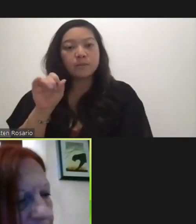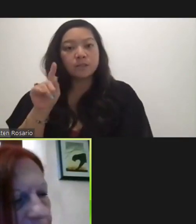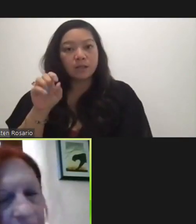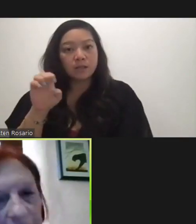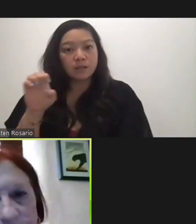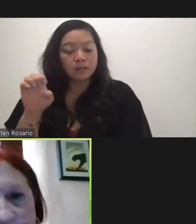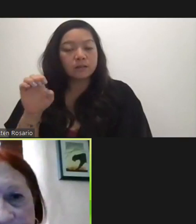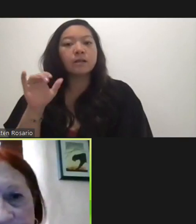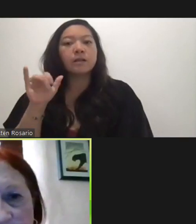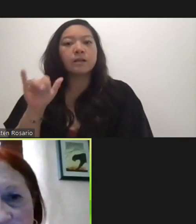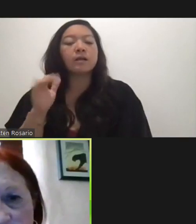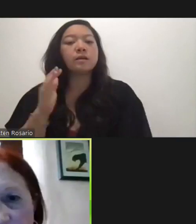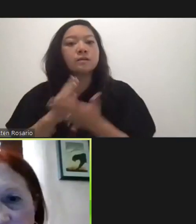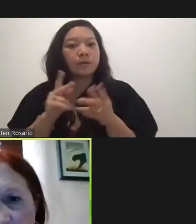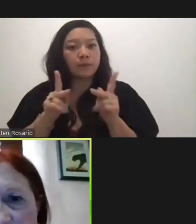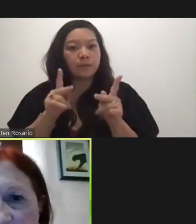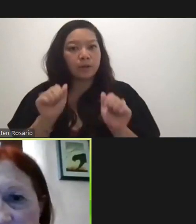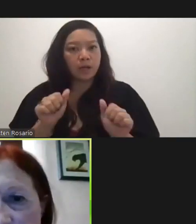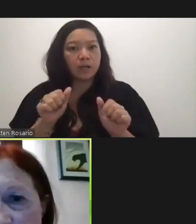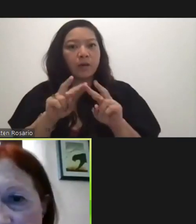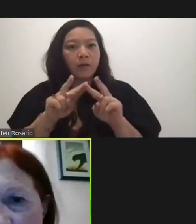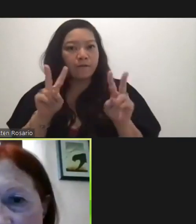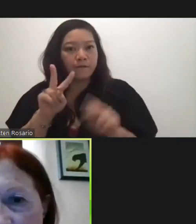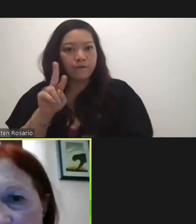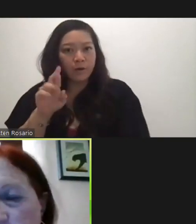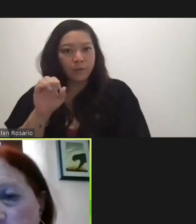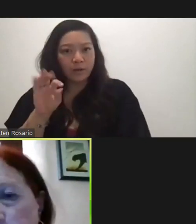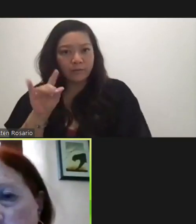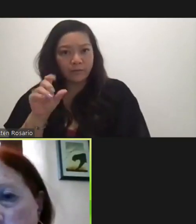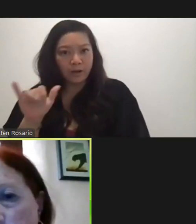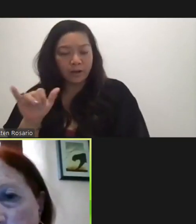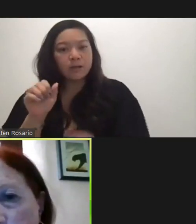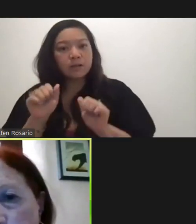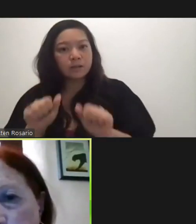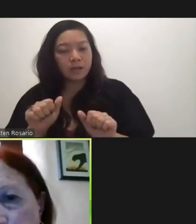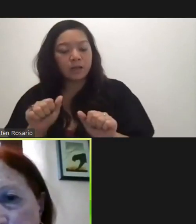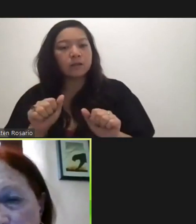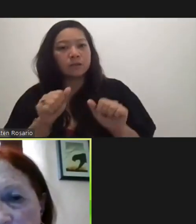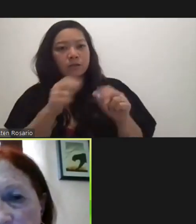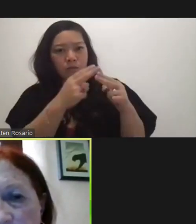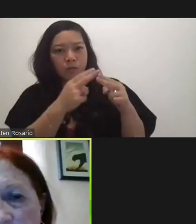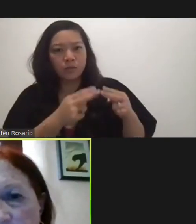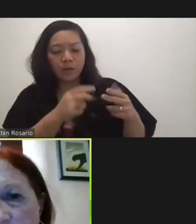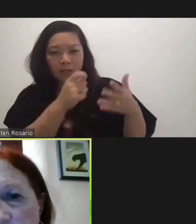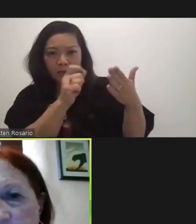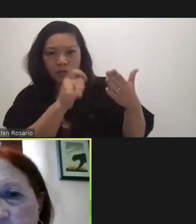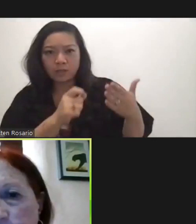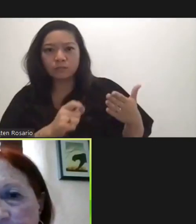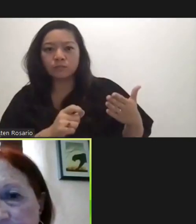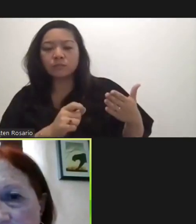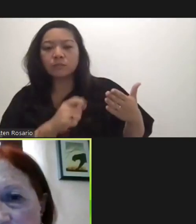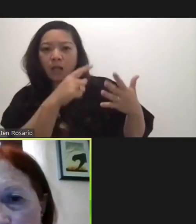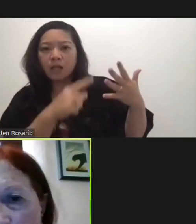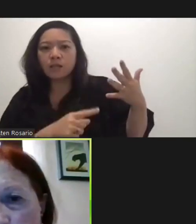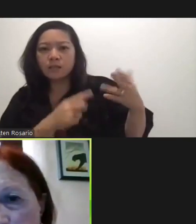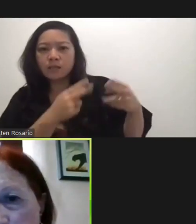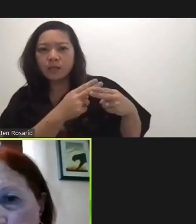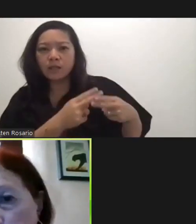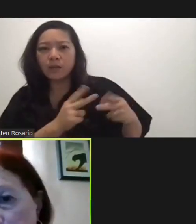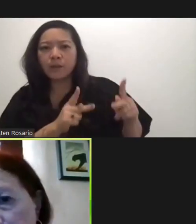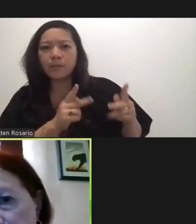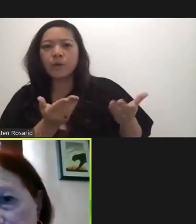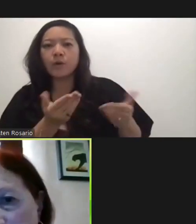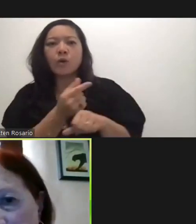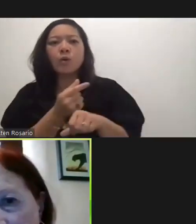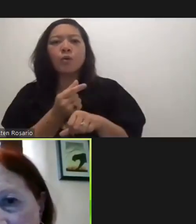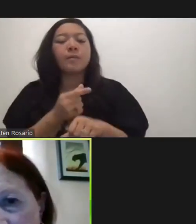can use to verify vaccinations of people on Guam. So, the CNMI would